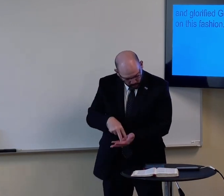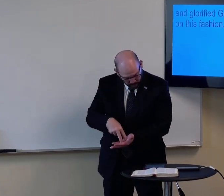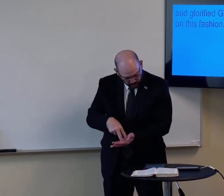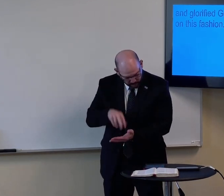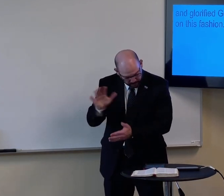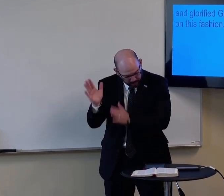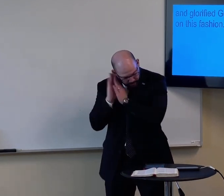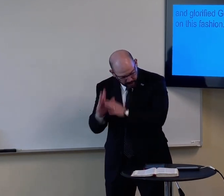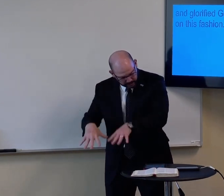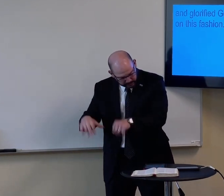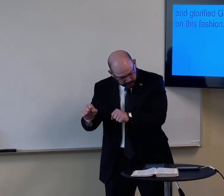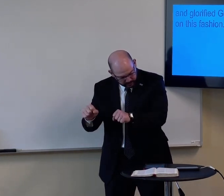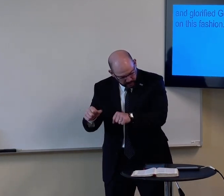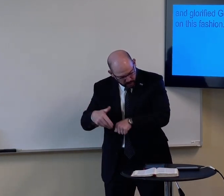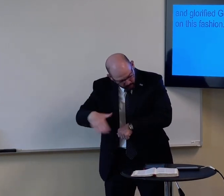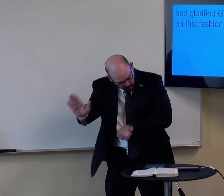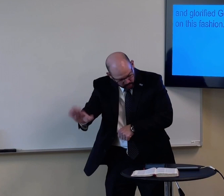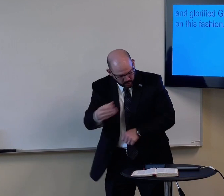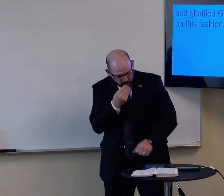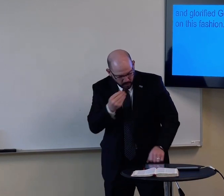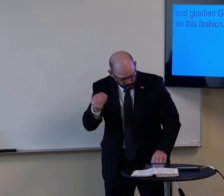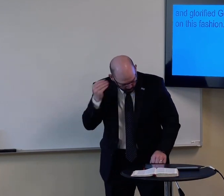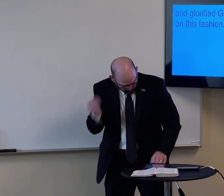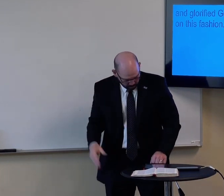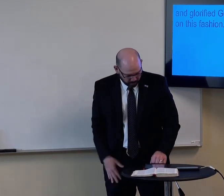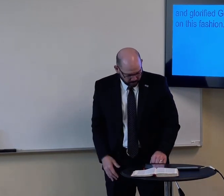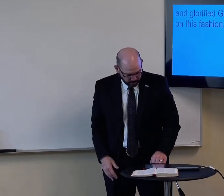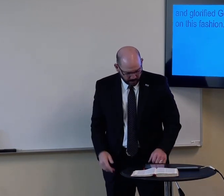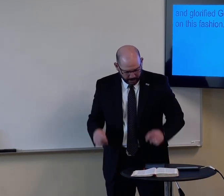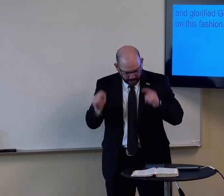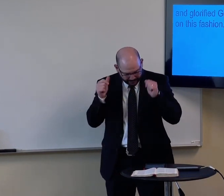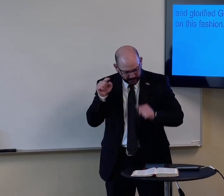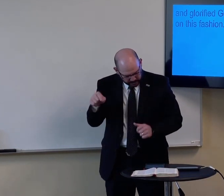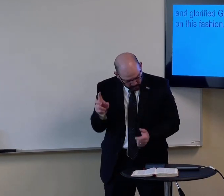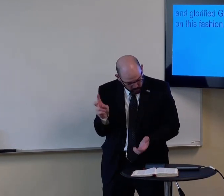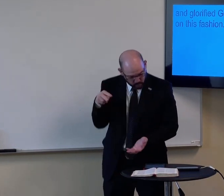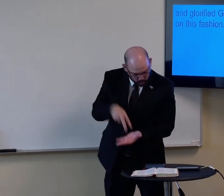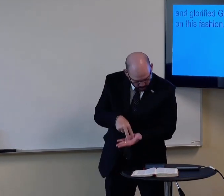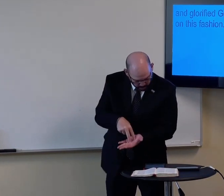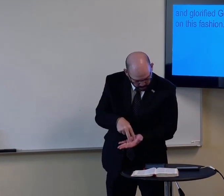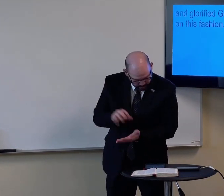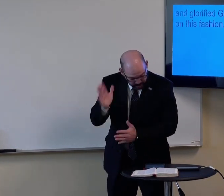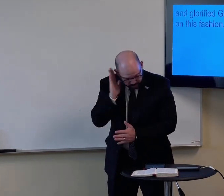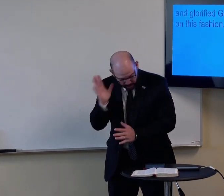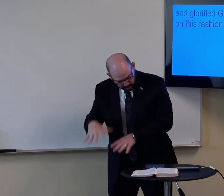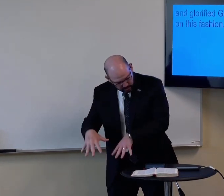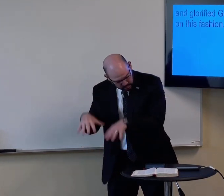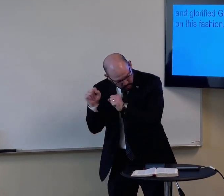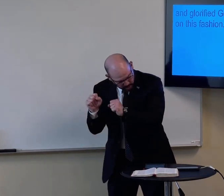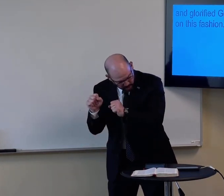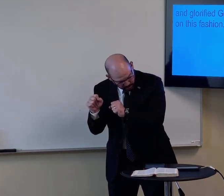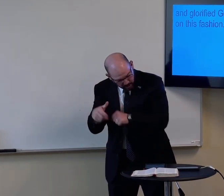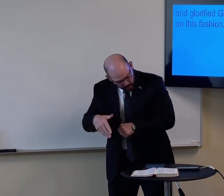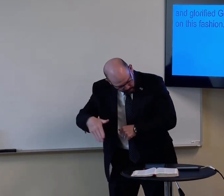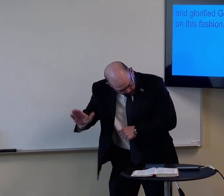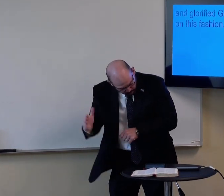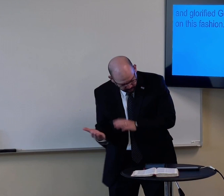Rise, take up thy bed, and go thy way. And immediately he arose and took up his bed.